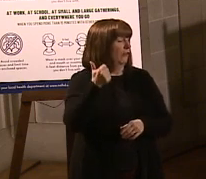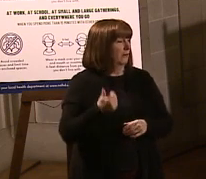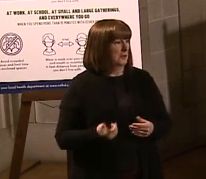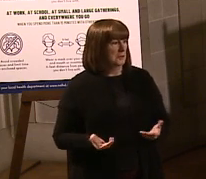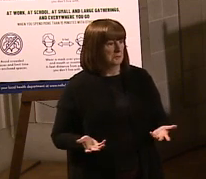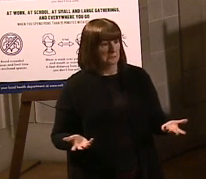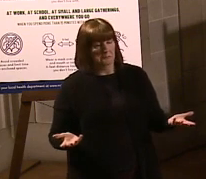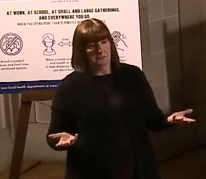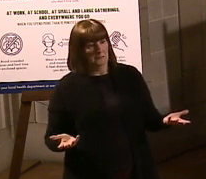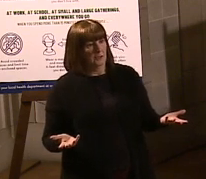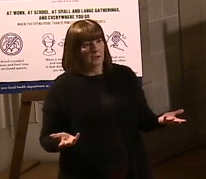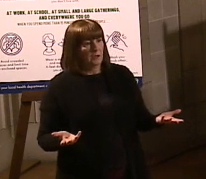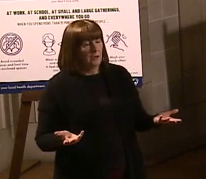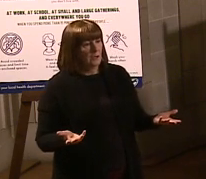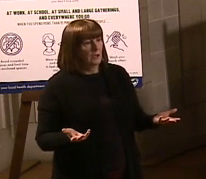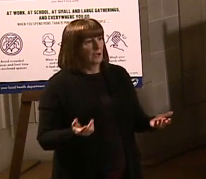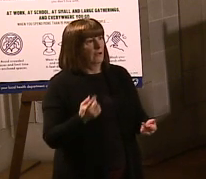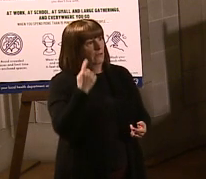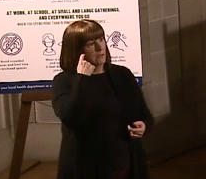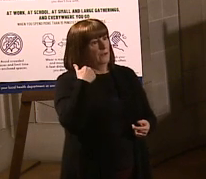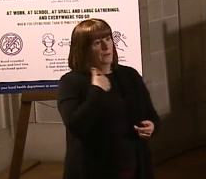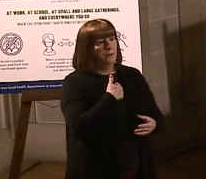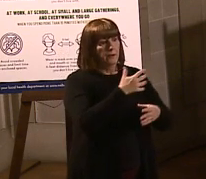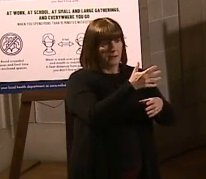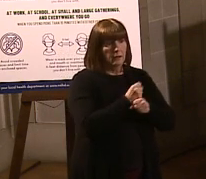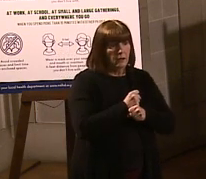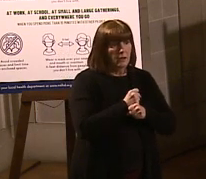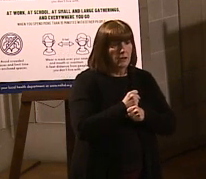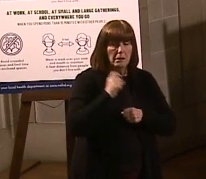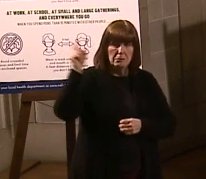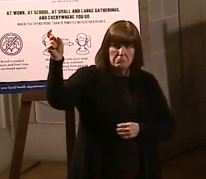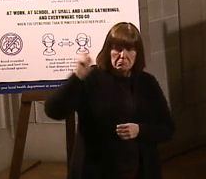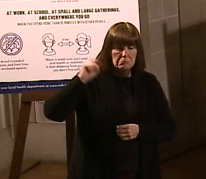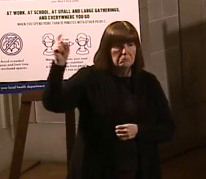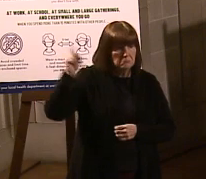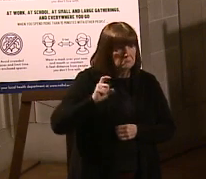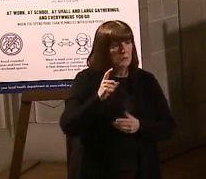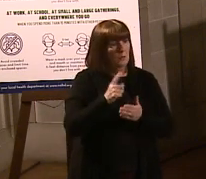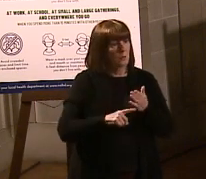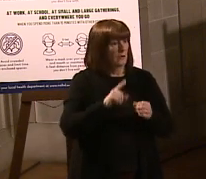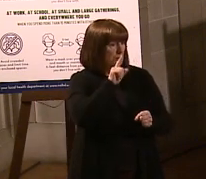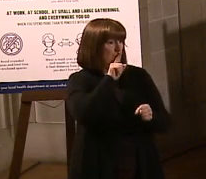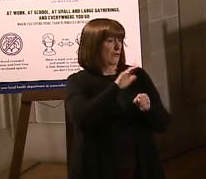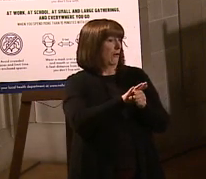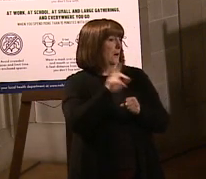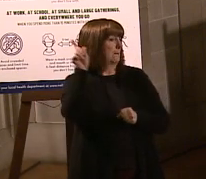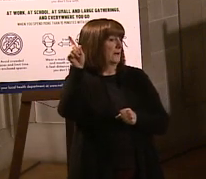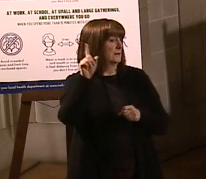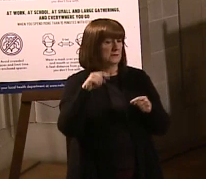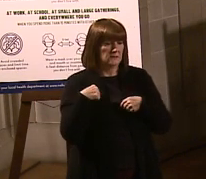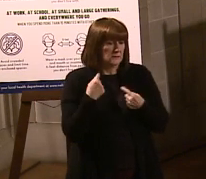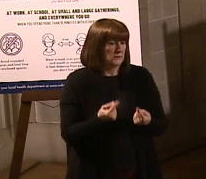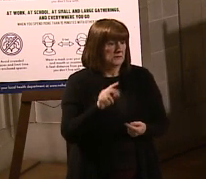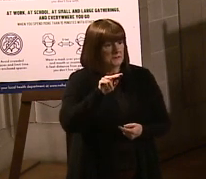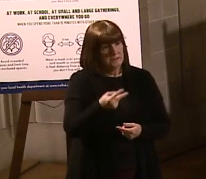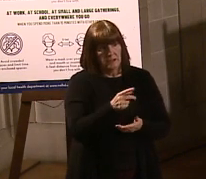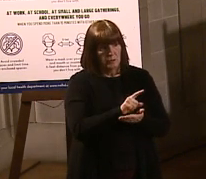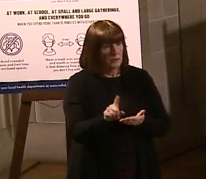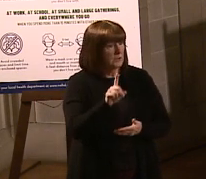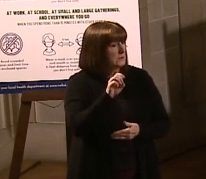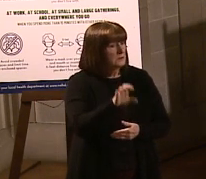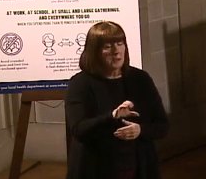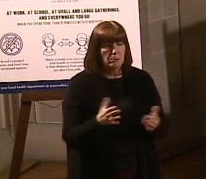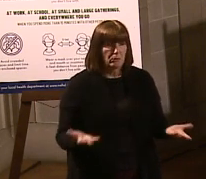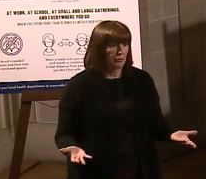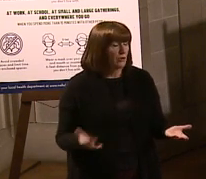Actually, I think that we are getting the allocations pretty much what we were promised ever since, like, the second week of December. So